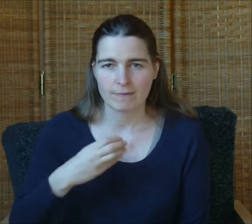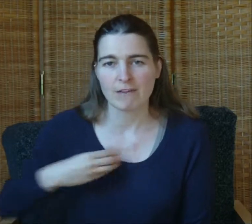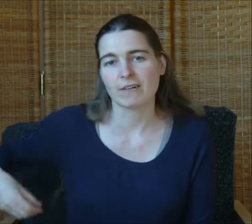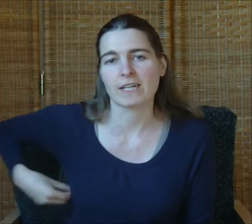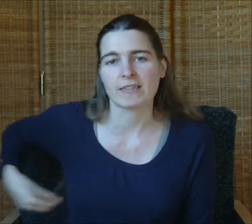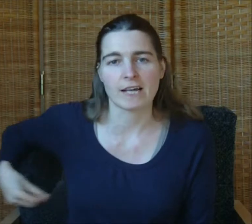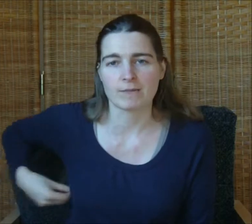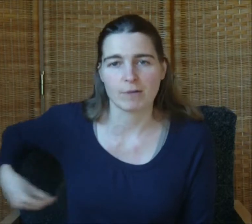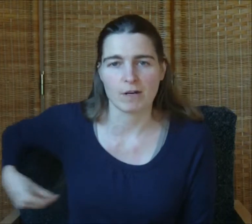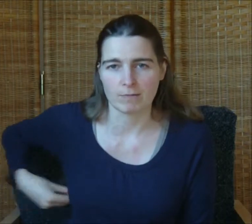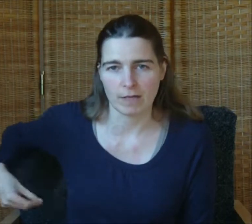Feeling that's beyond me.